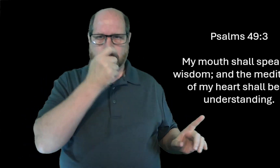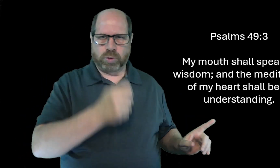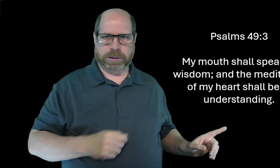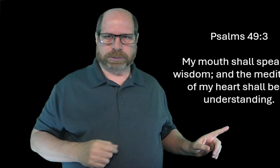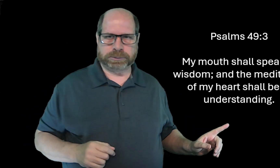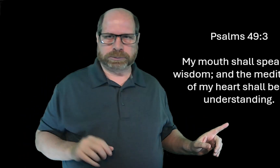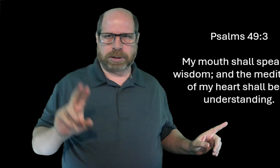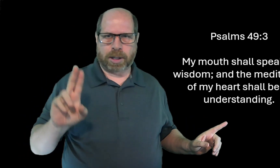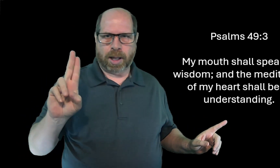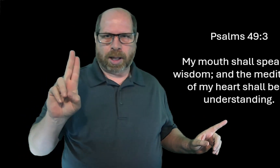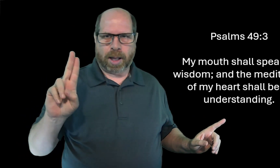It's interesting.